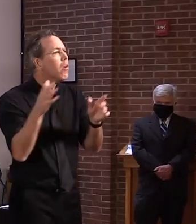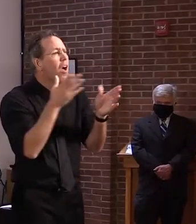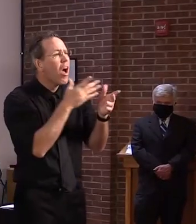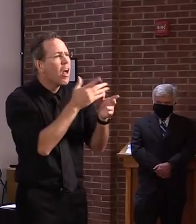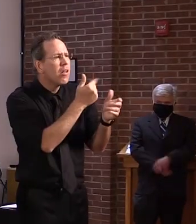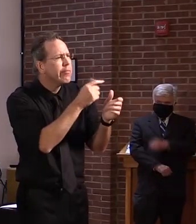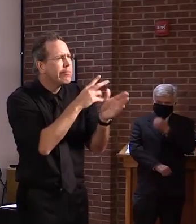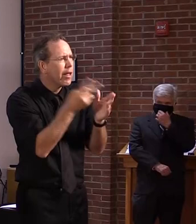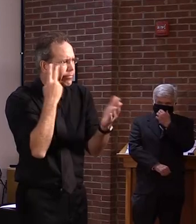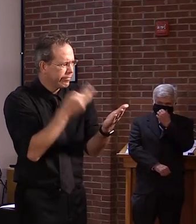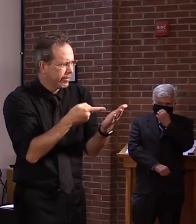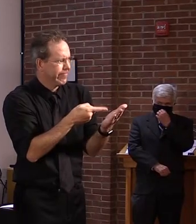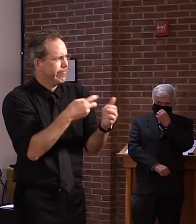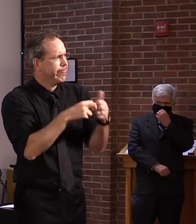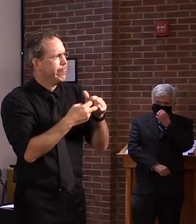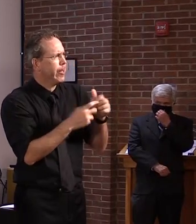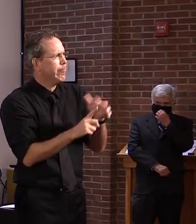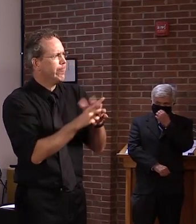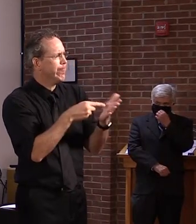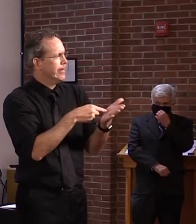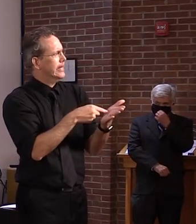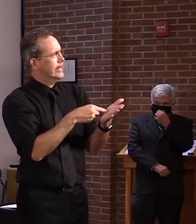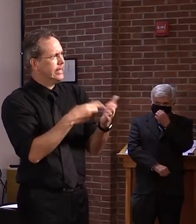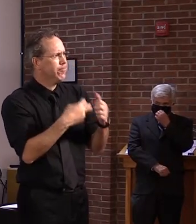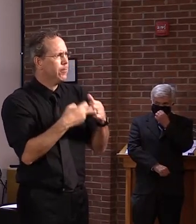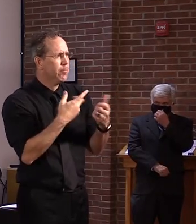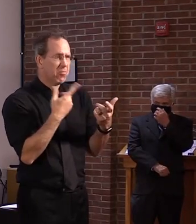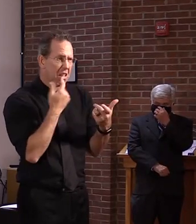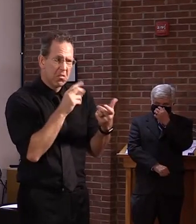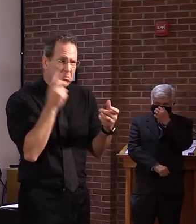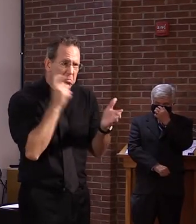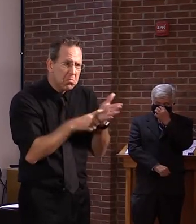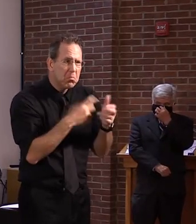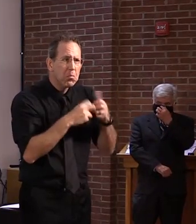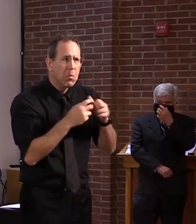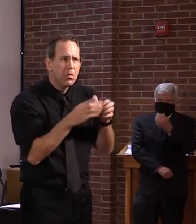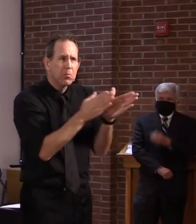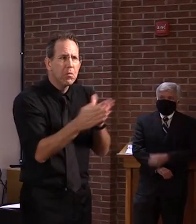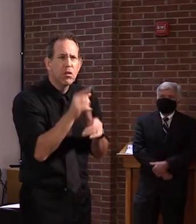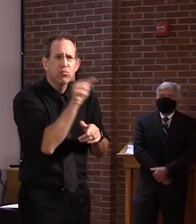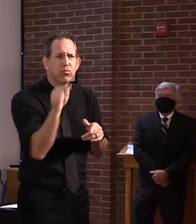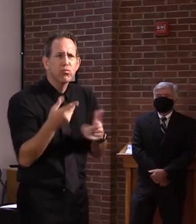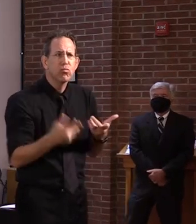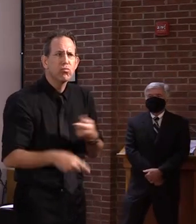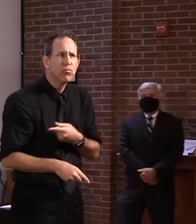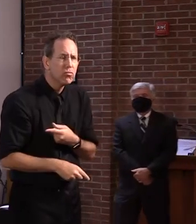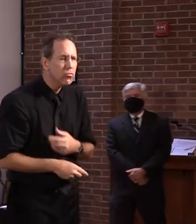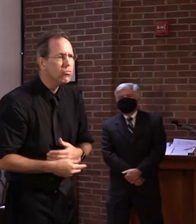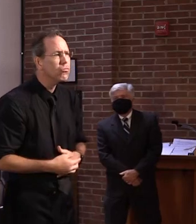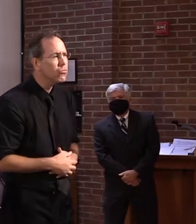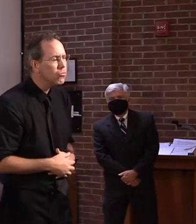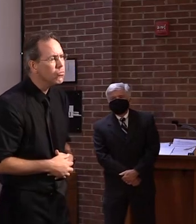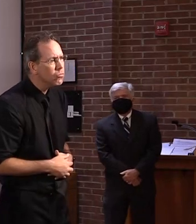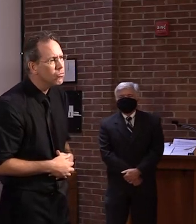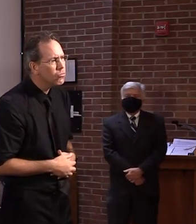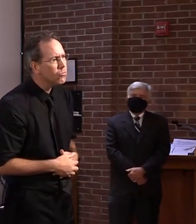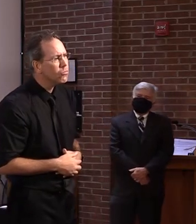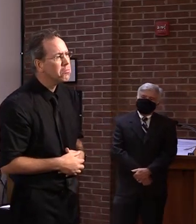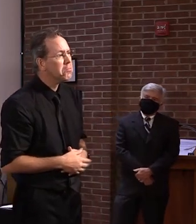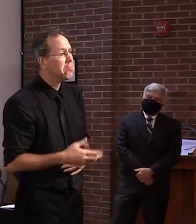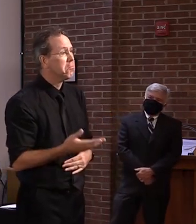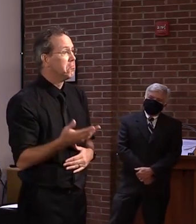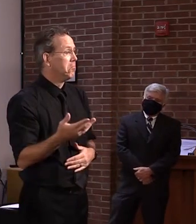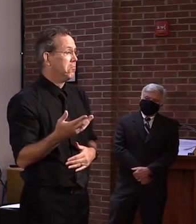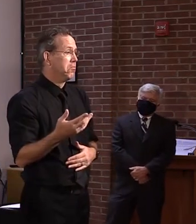Uh, no, I, I can't say I've seen folks, um, making adjustments to their plans. Certainly, as you know,